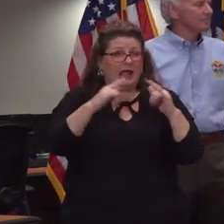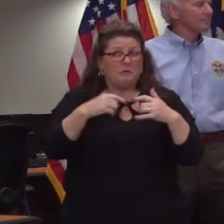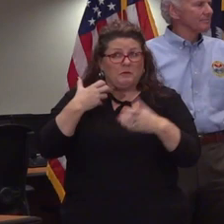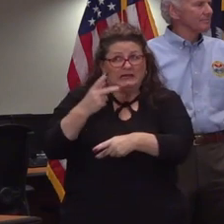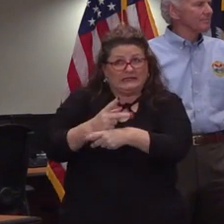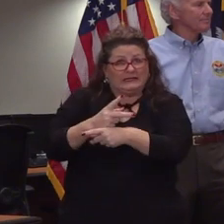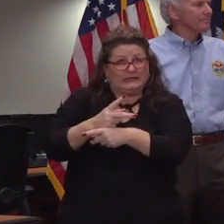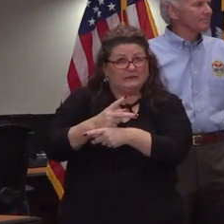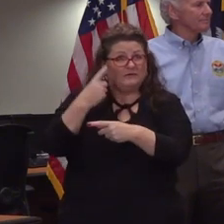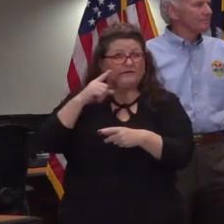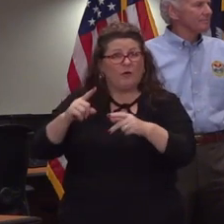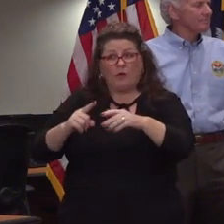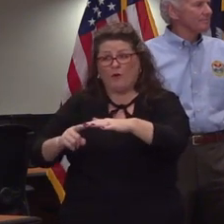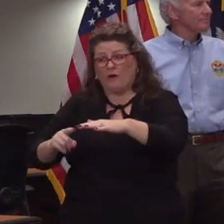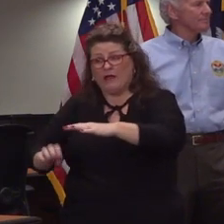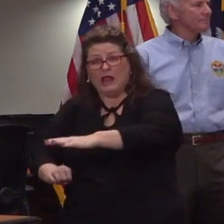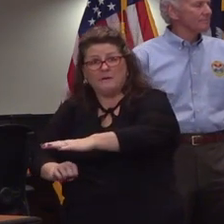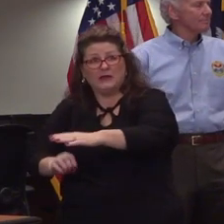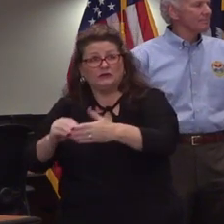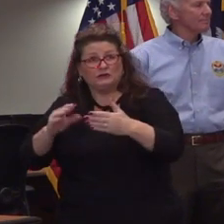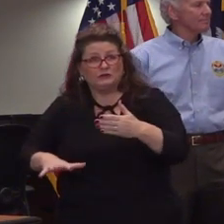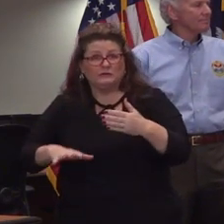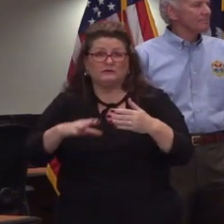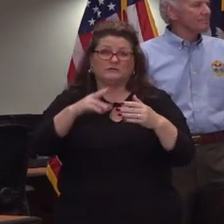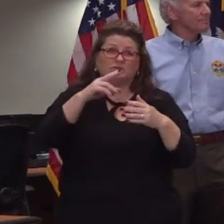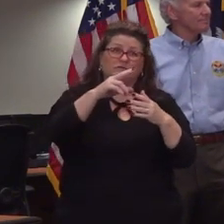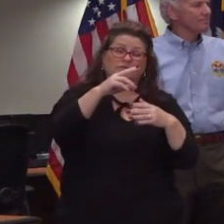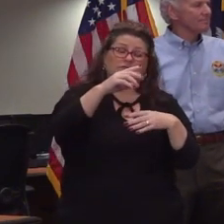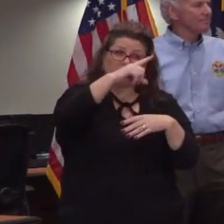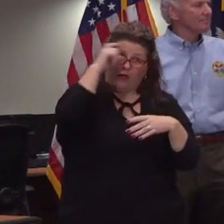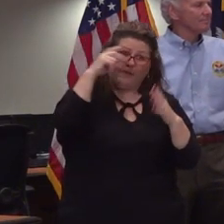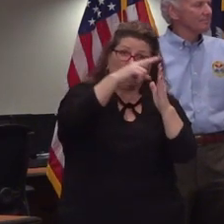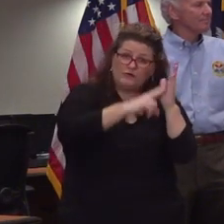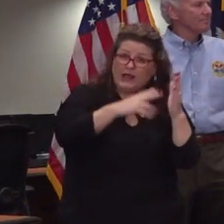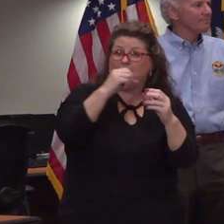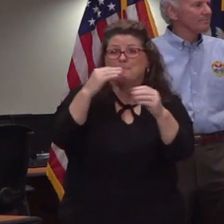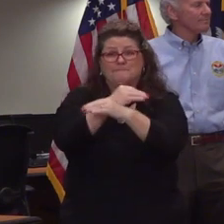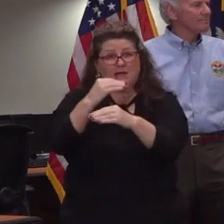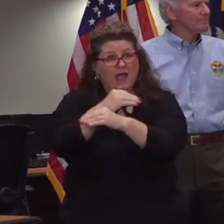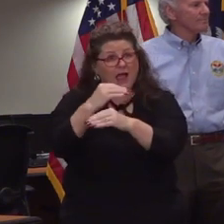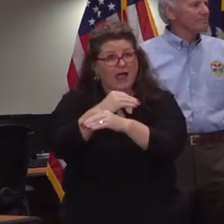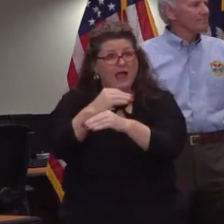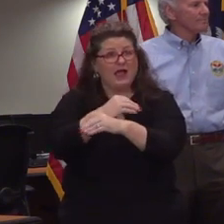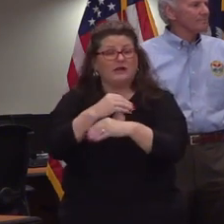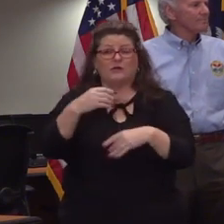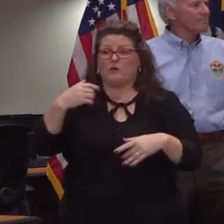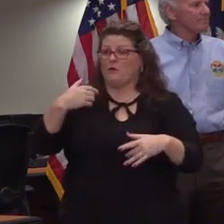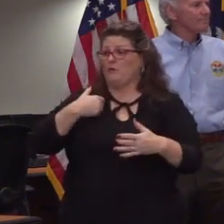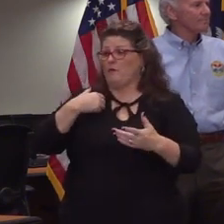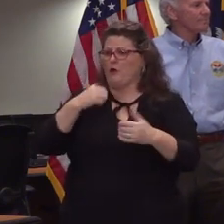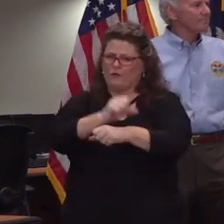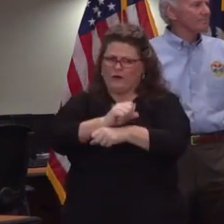to go on for our elementary students summer reading and math support for those who need it we are working on a virtual platform